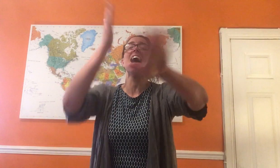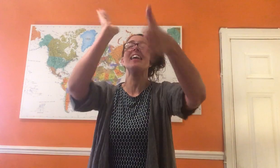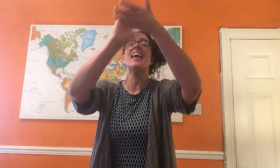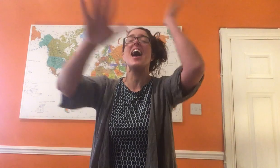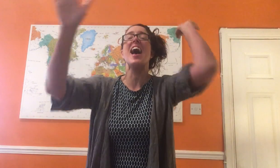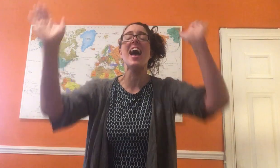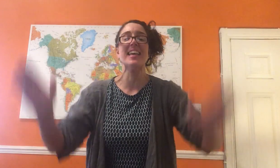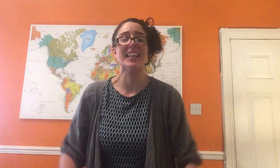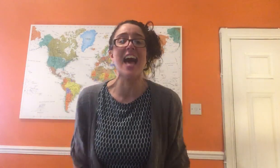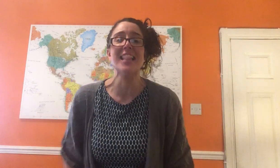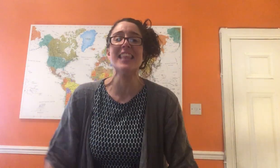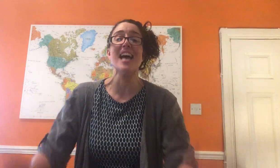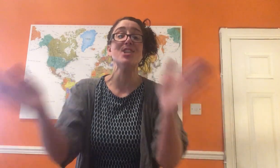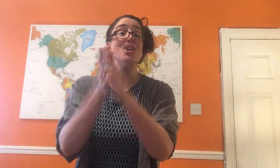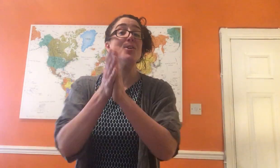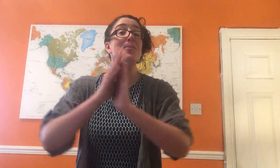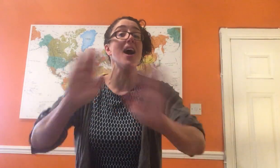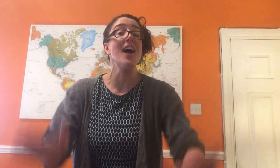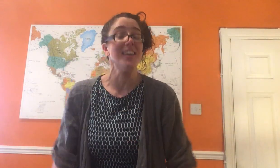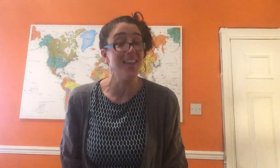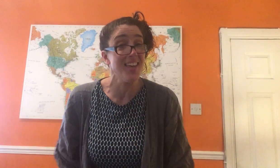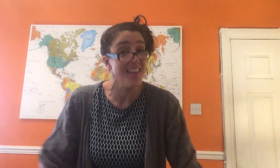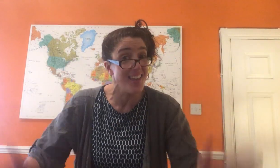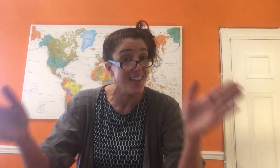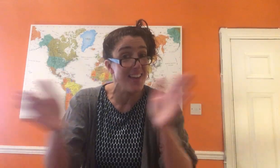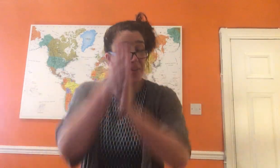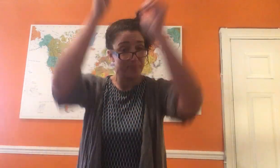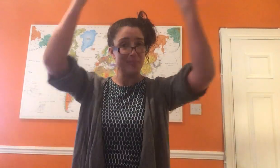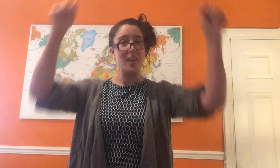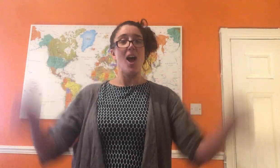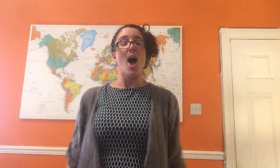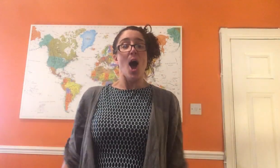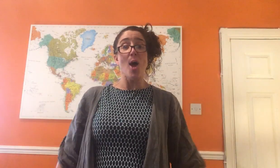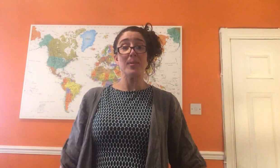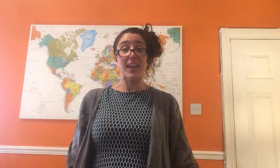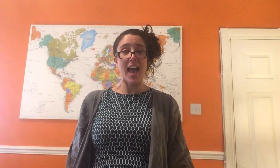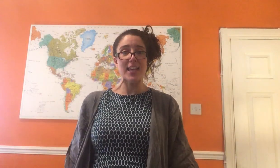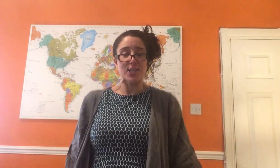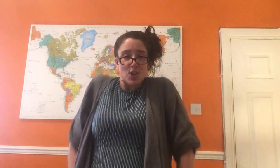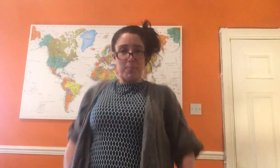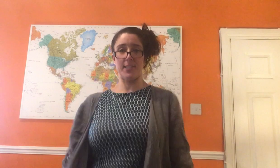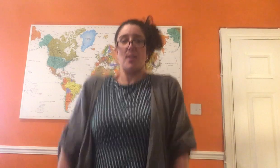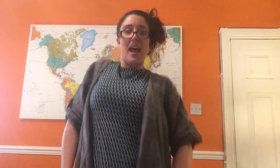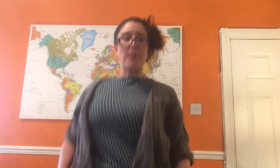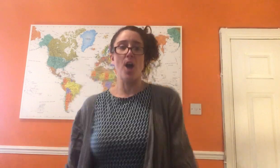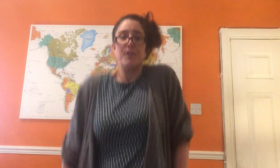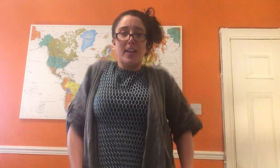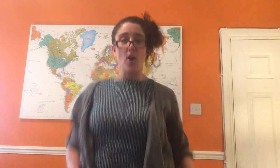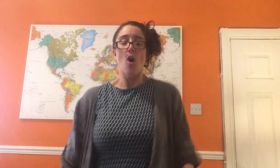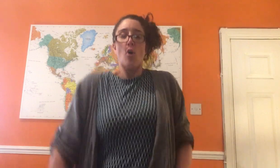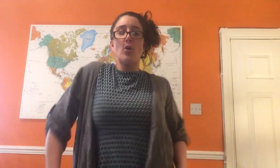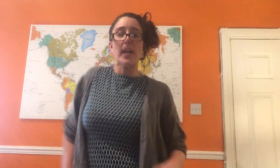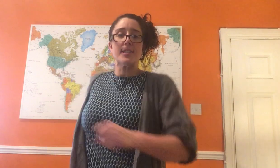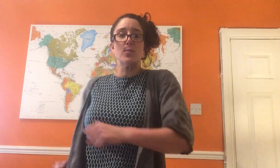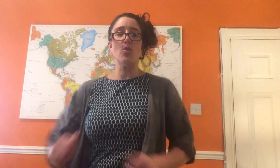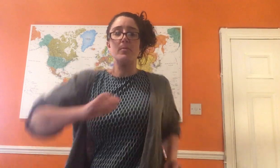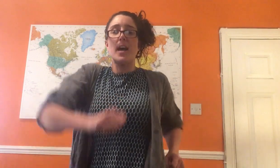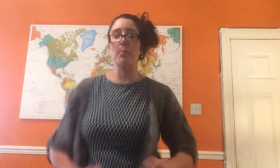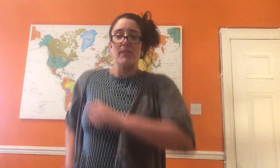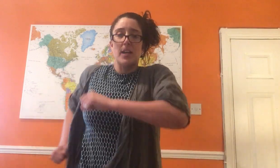I, I, I, glad that you are here. Okay, super. So now we're hopefully all nice and warmed up. We've had